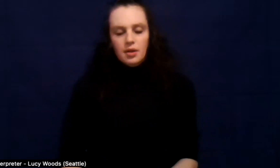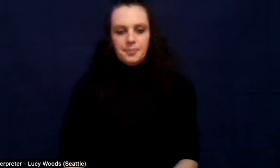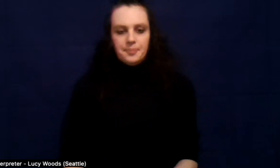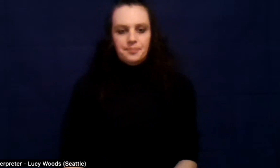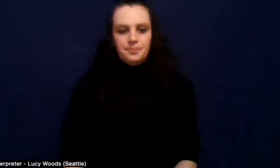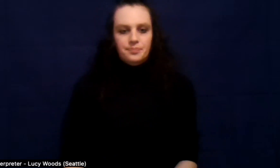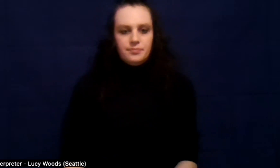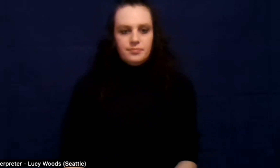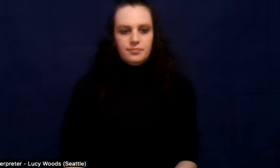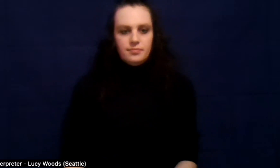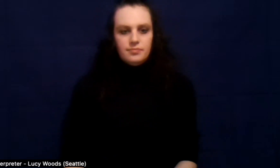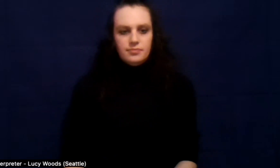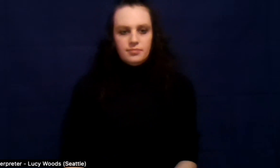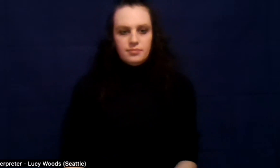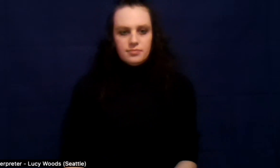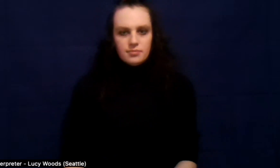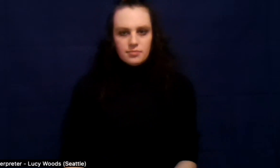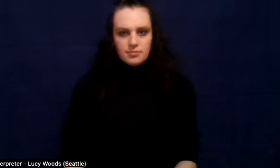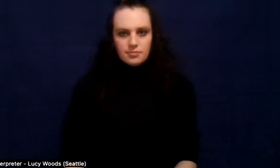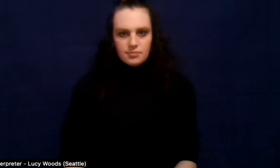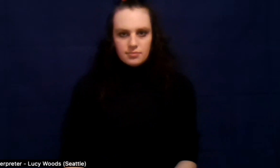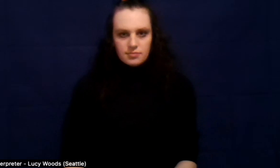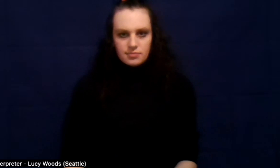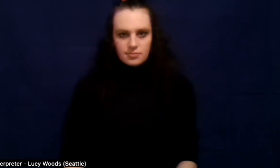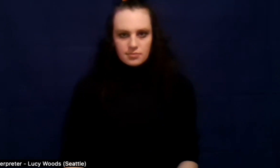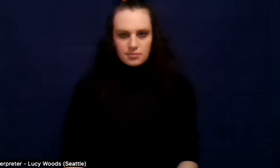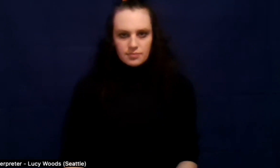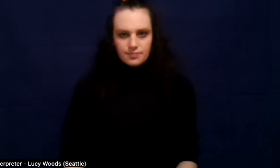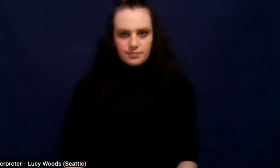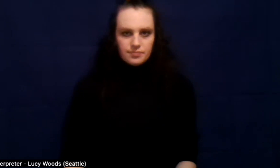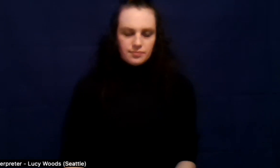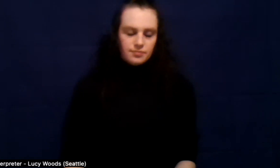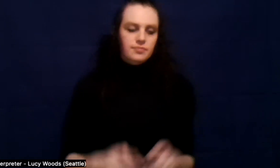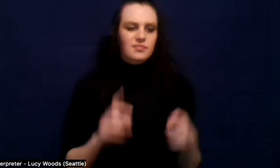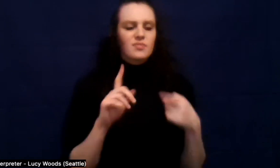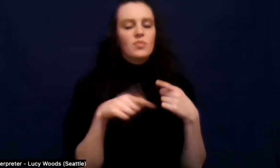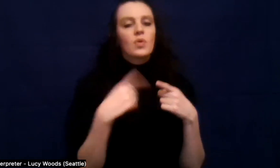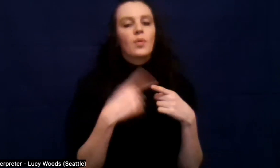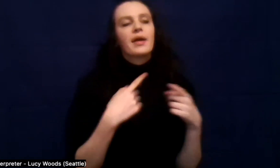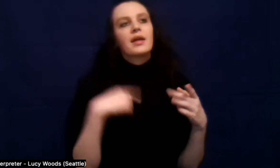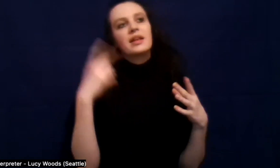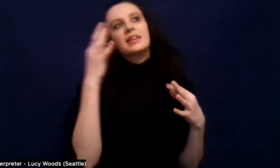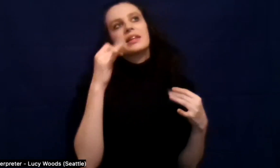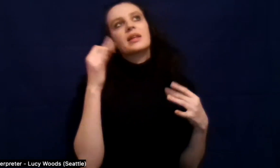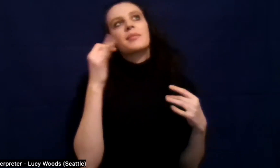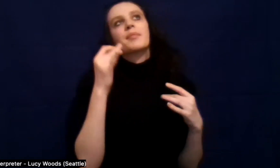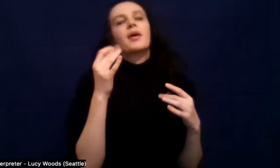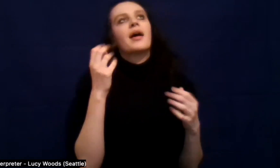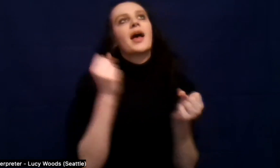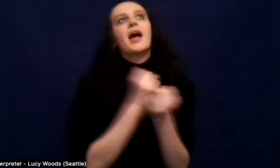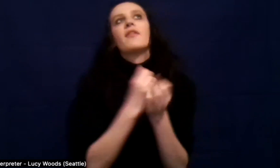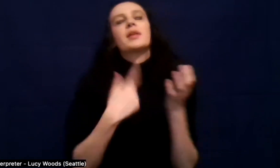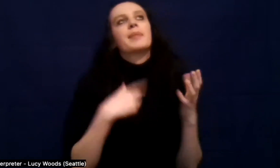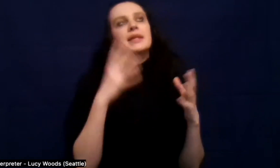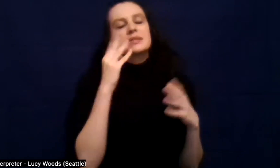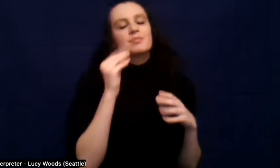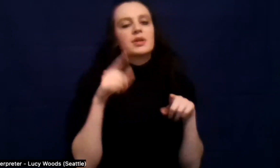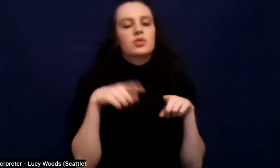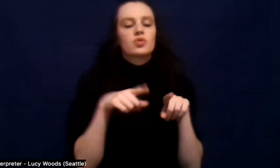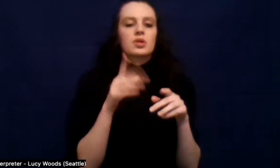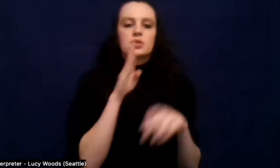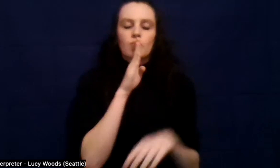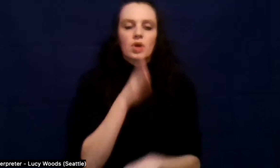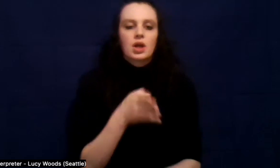so whenever I think about all of the things that I've gotten to experience in sobriety in my story,